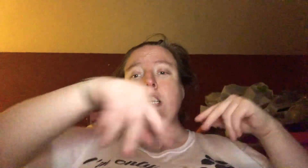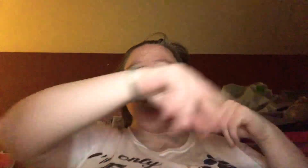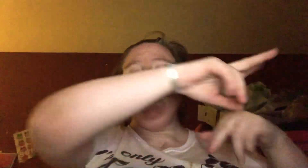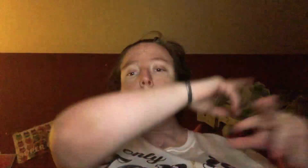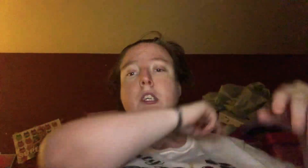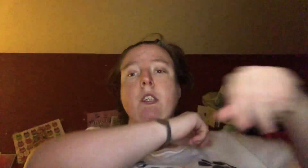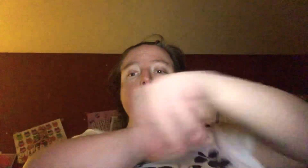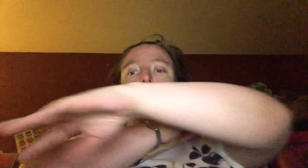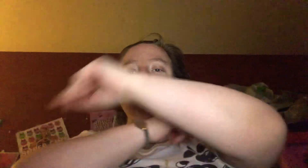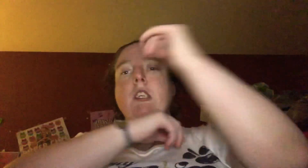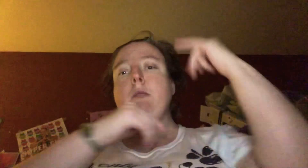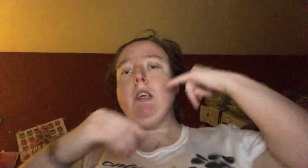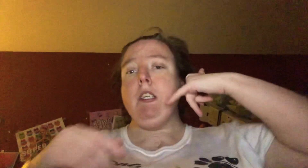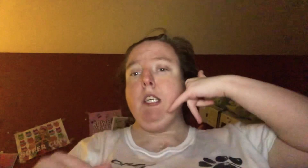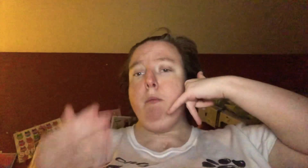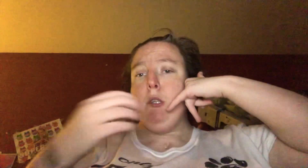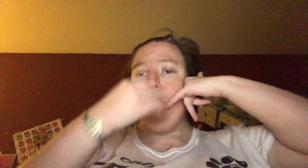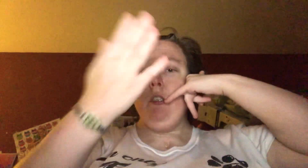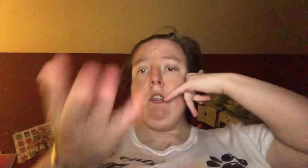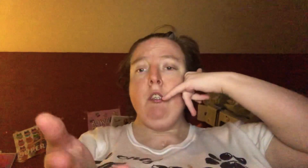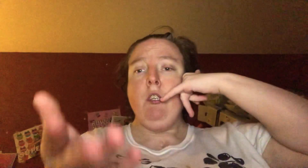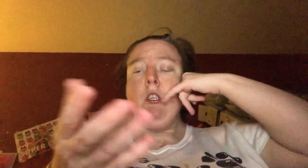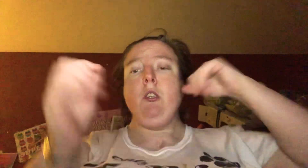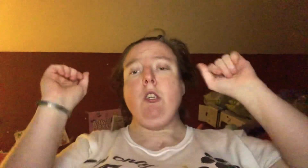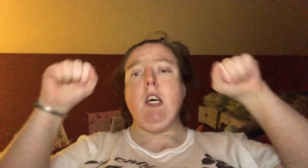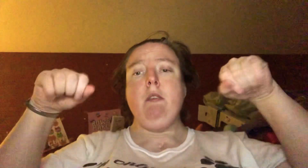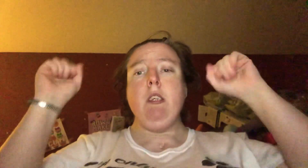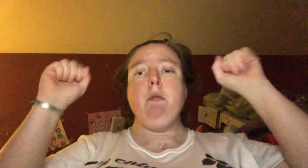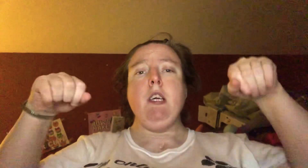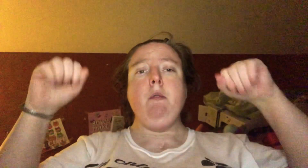me But here's my number So call me maybe